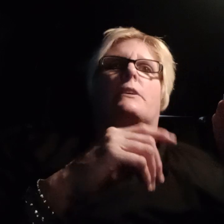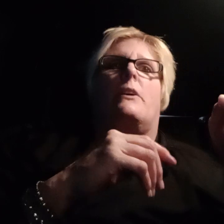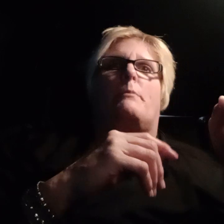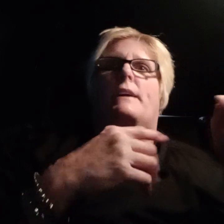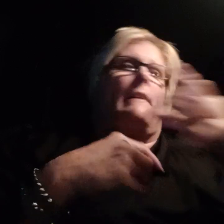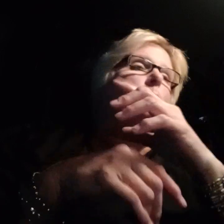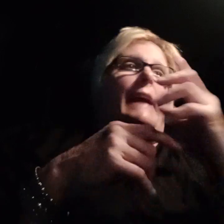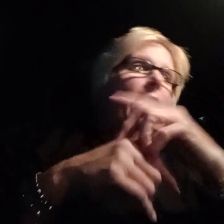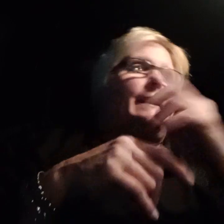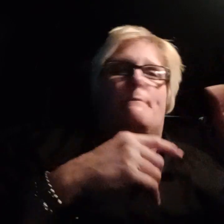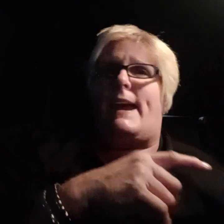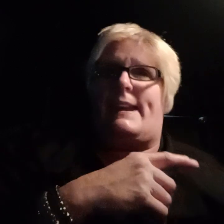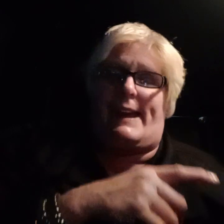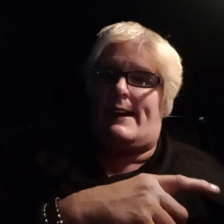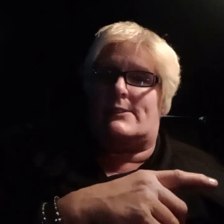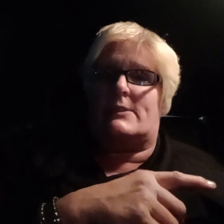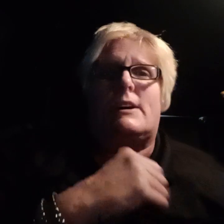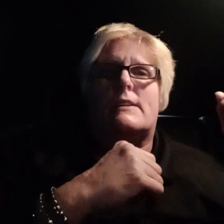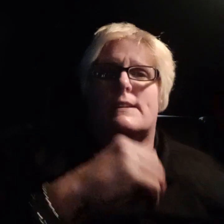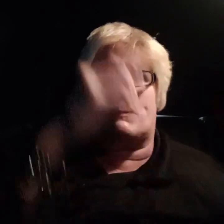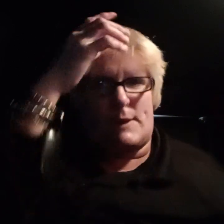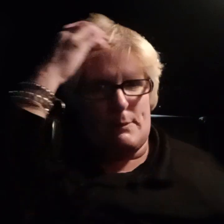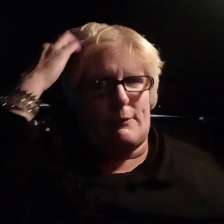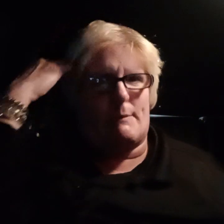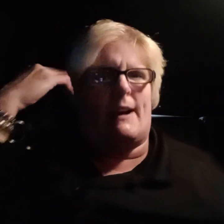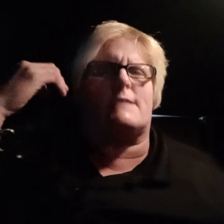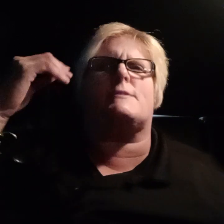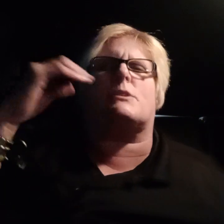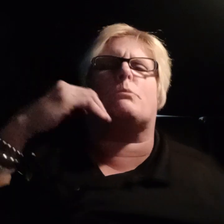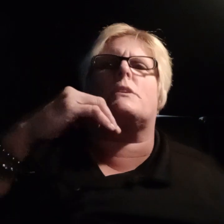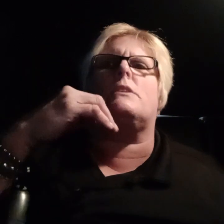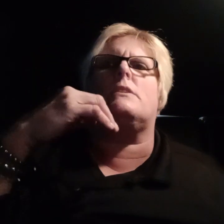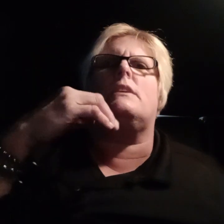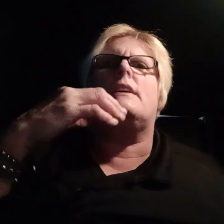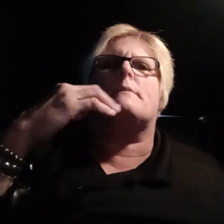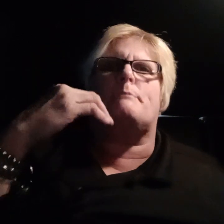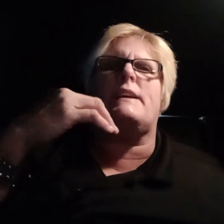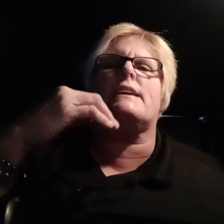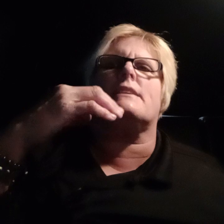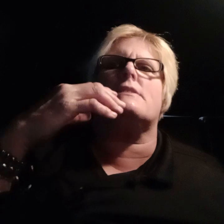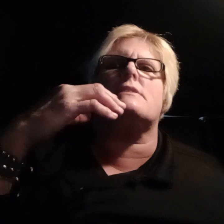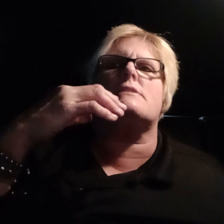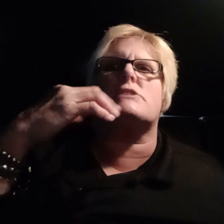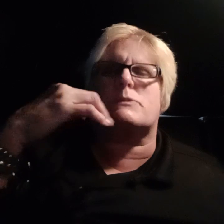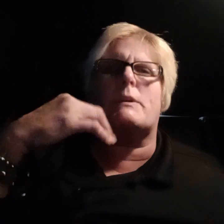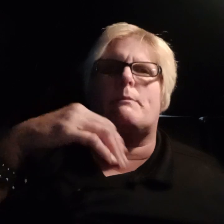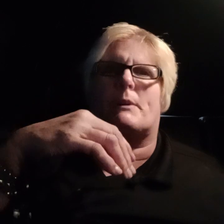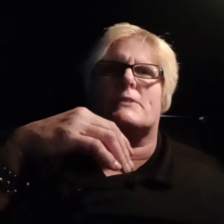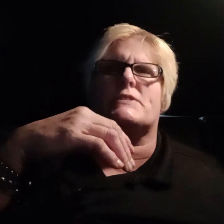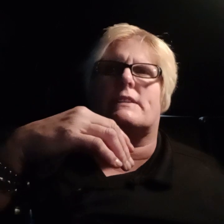to go be a man and manhandle, these people for my husband's a real meek, sweet person.